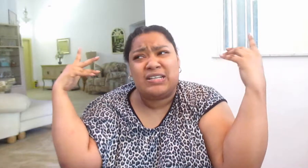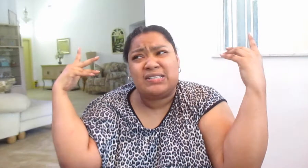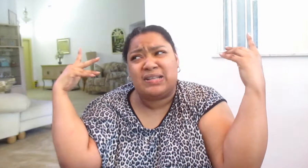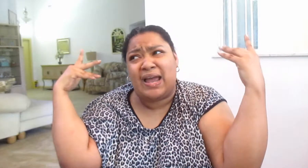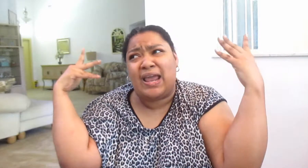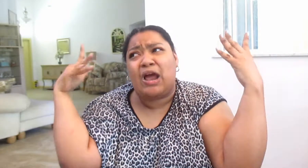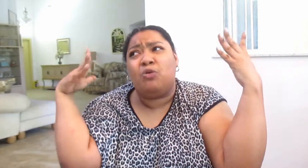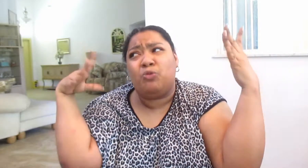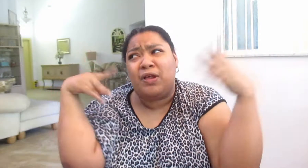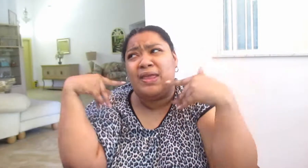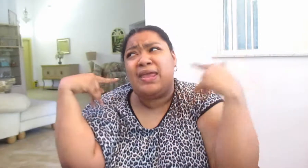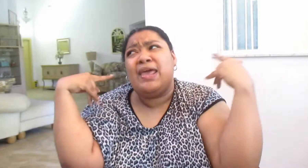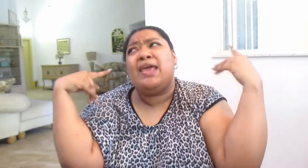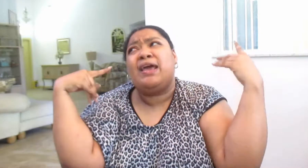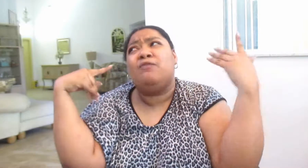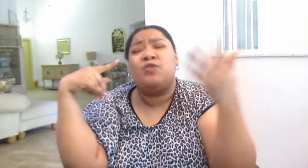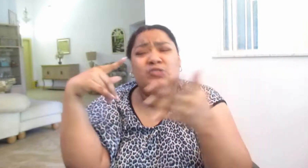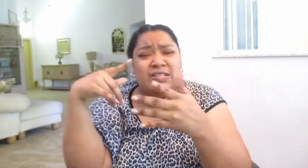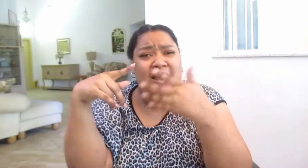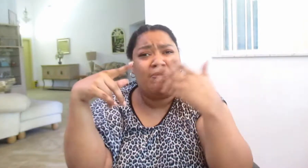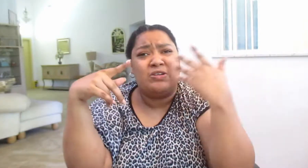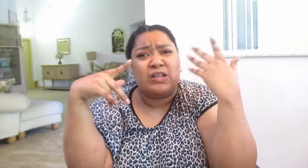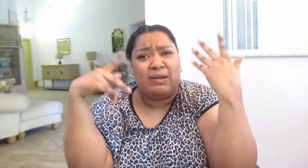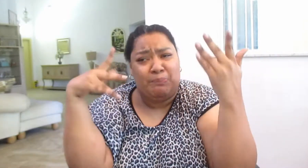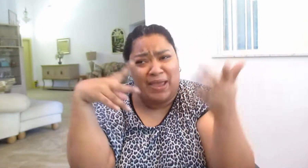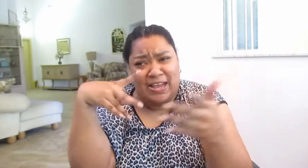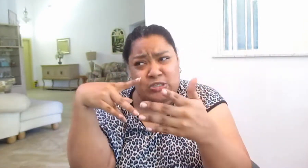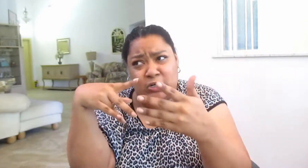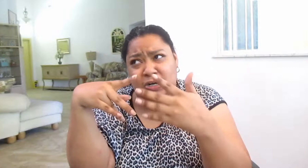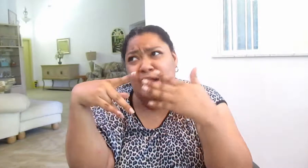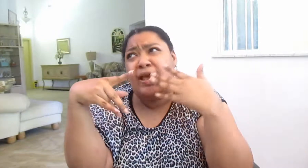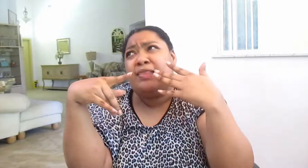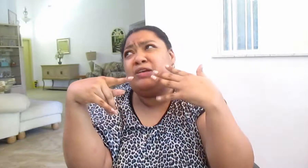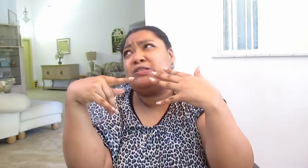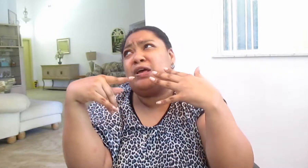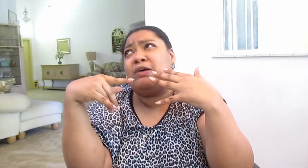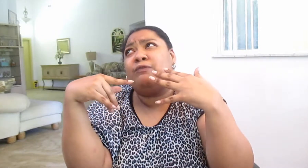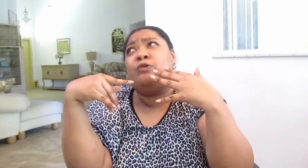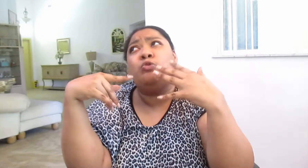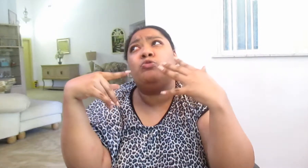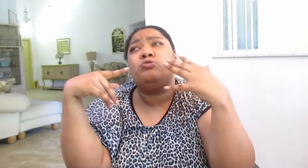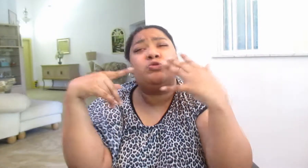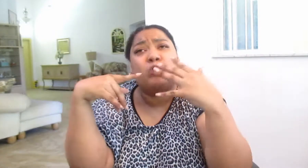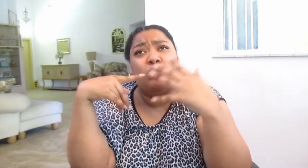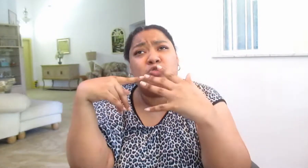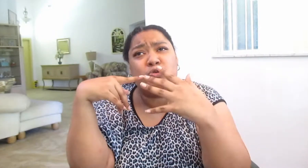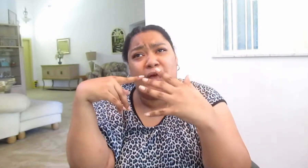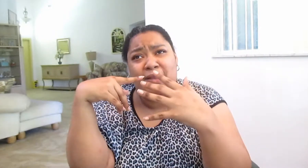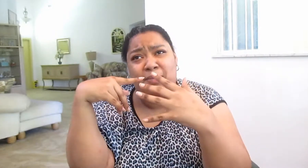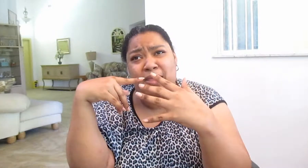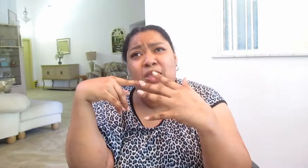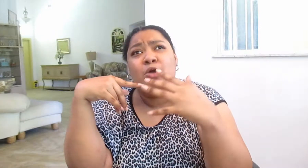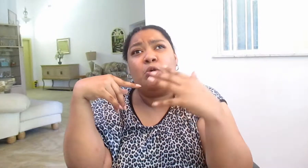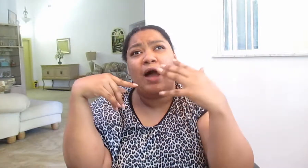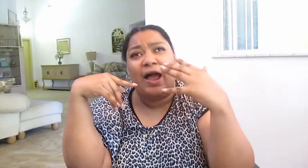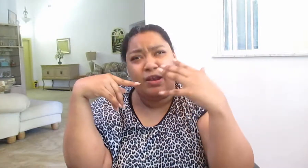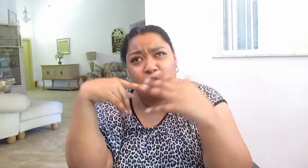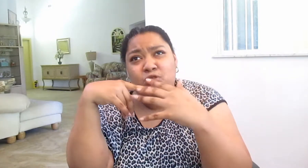just like a really confusing time. There's a lot of banter. There's a lot of, don't you lie to me. I know you